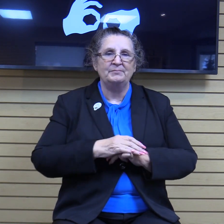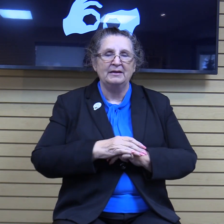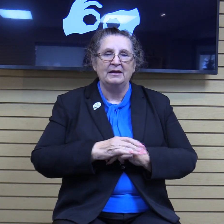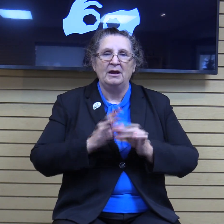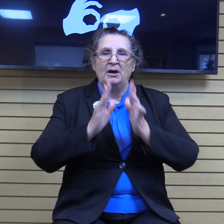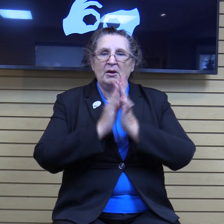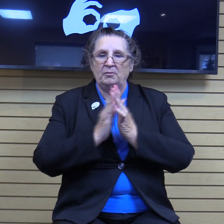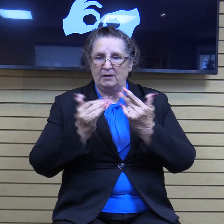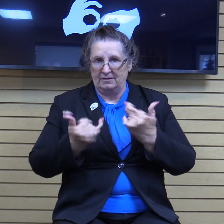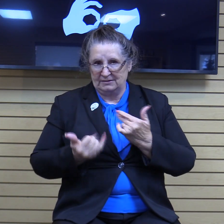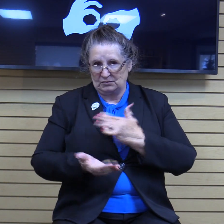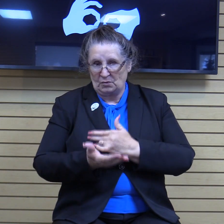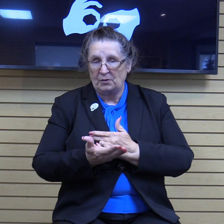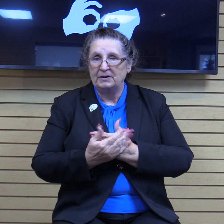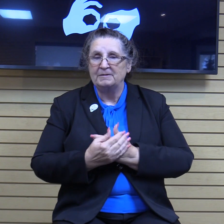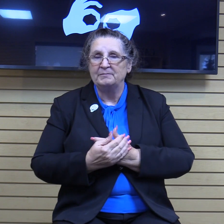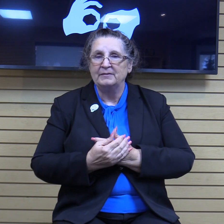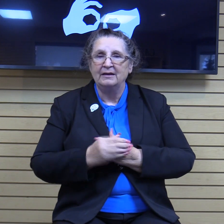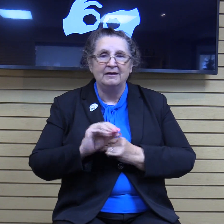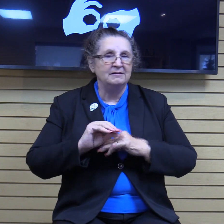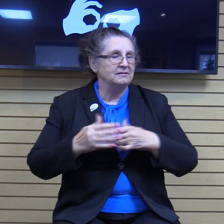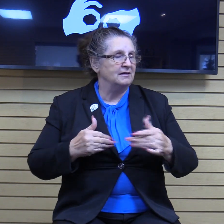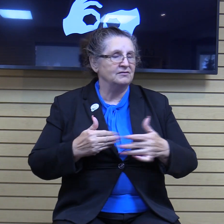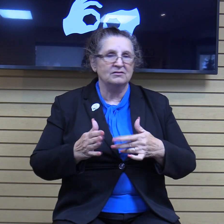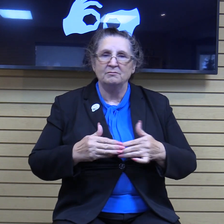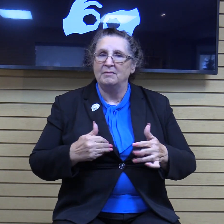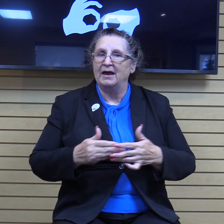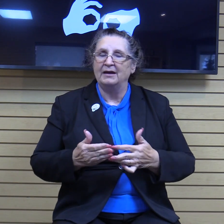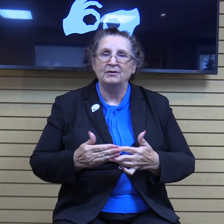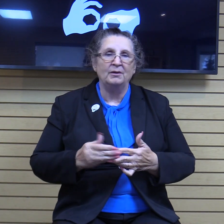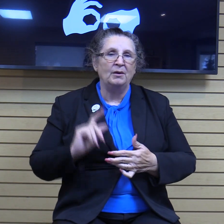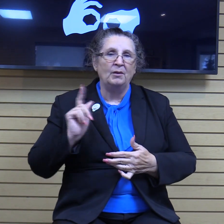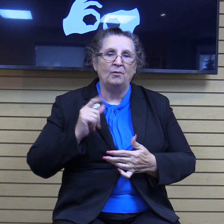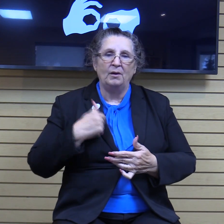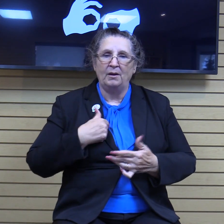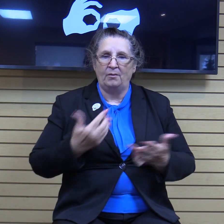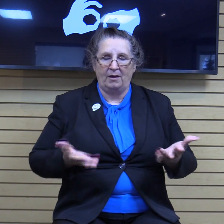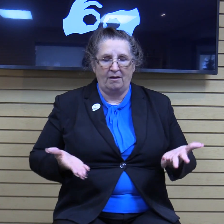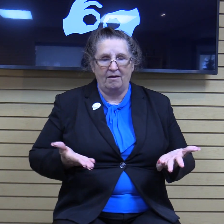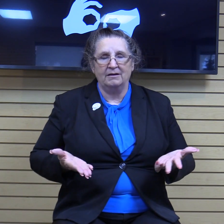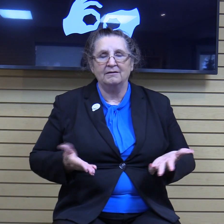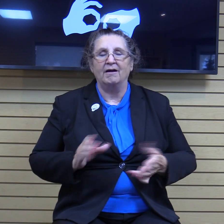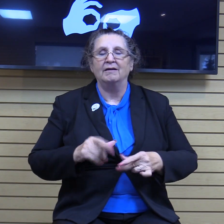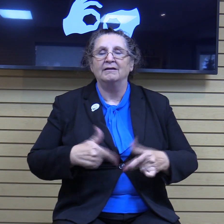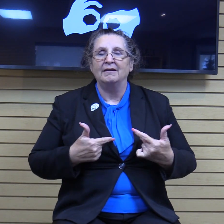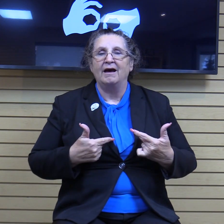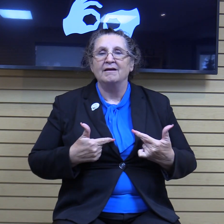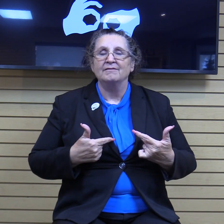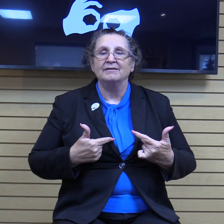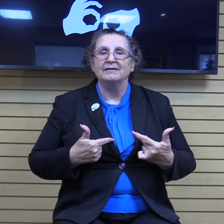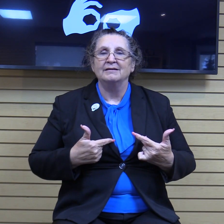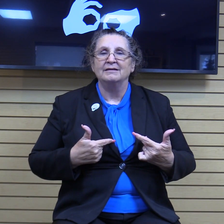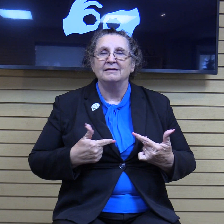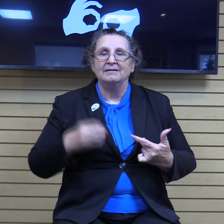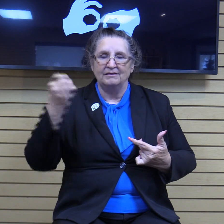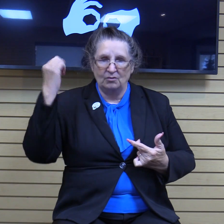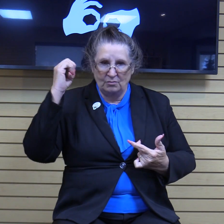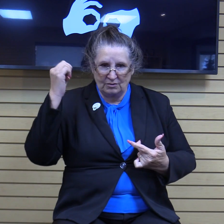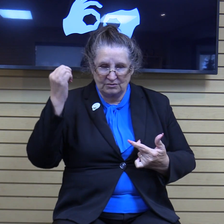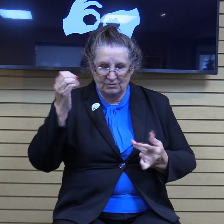morning, no matter where we're at in life and the emergencies that we are